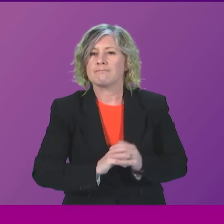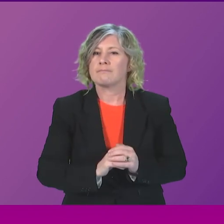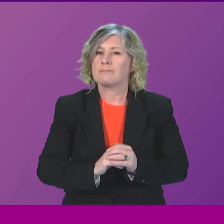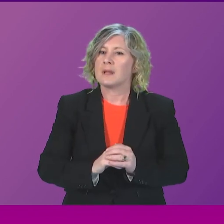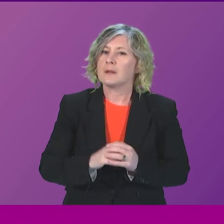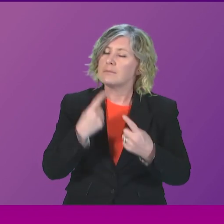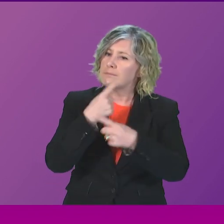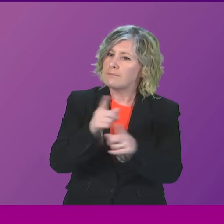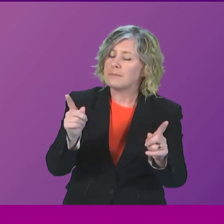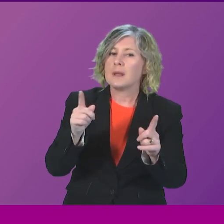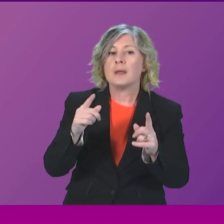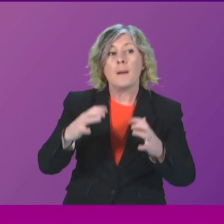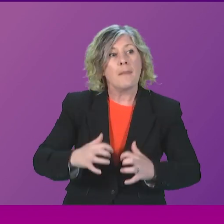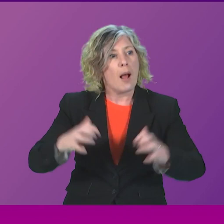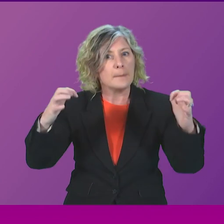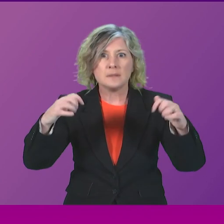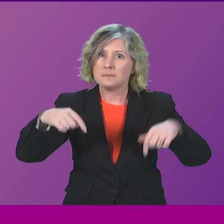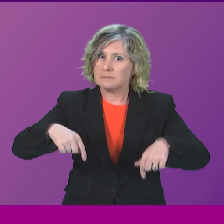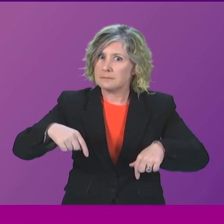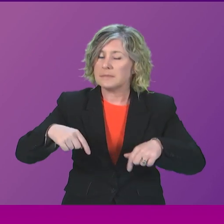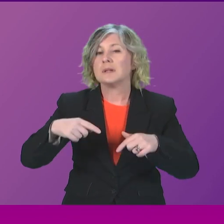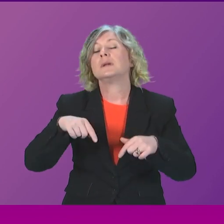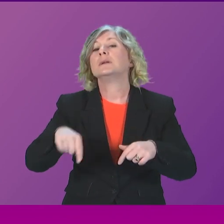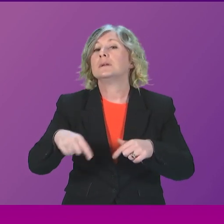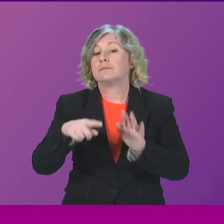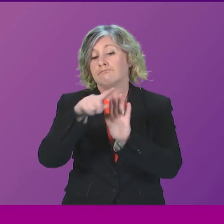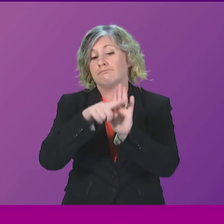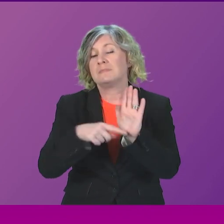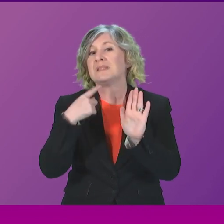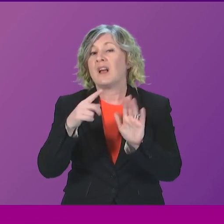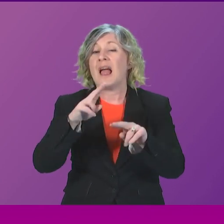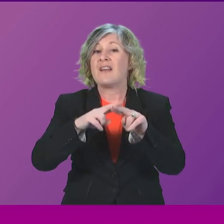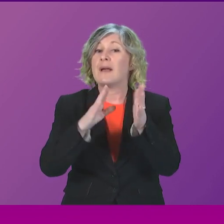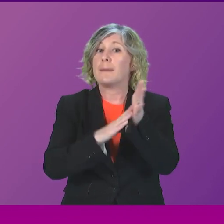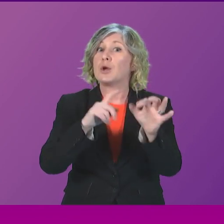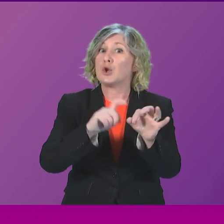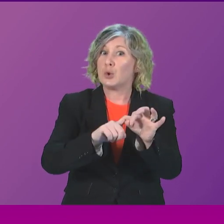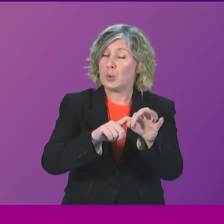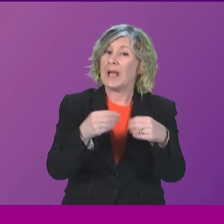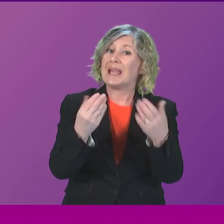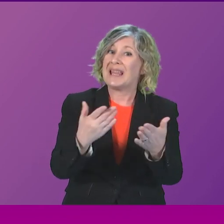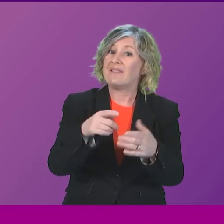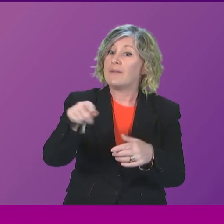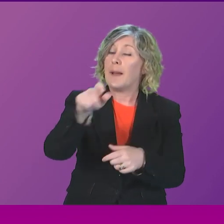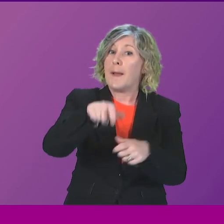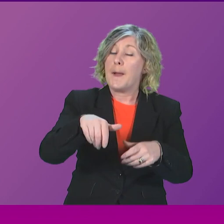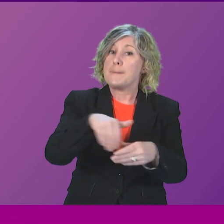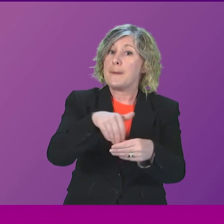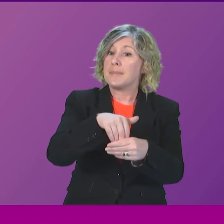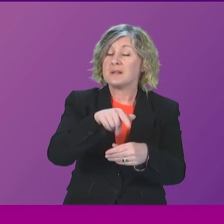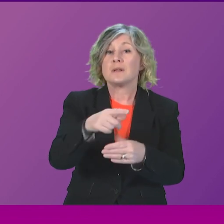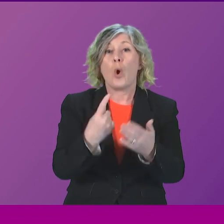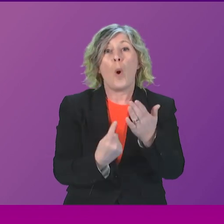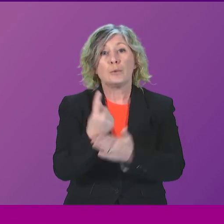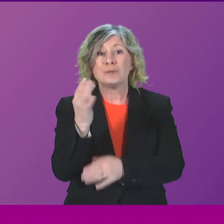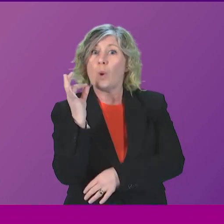the Parliament's standing orders provide that First Minister's question time gives members the opportunity to put questions to